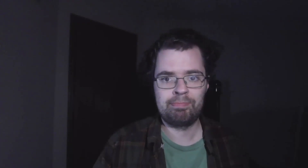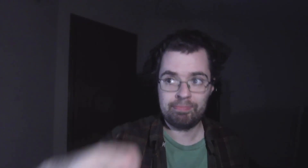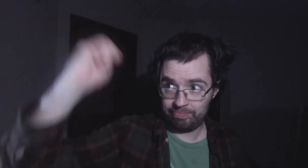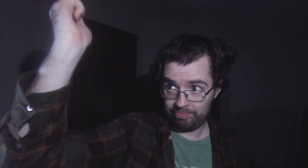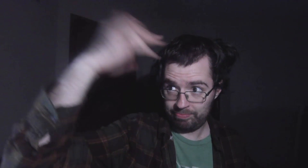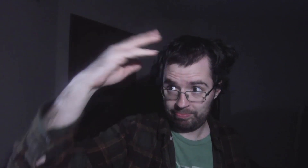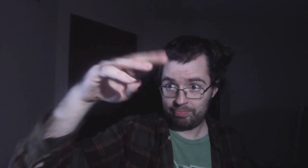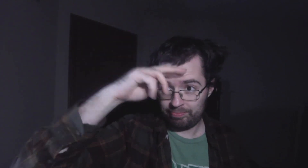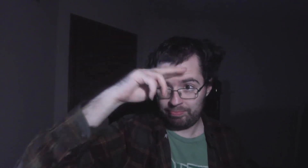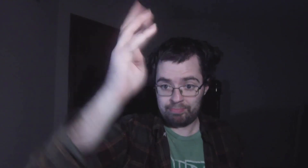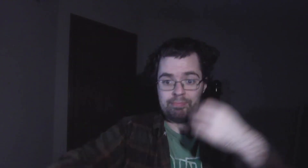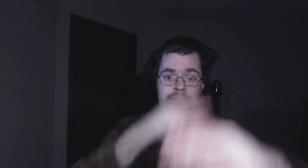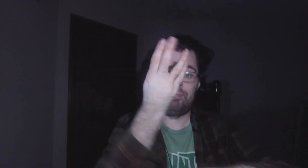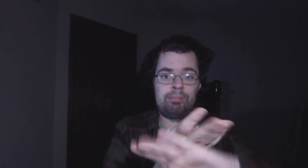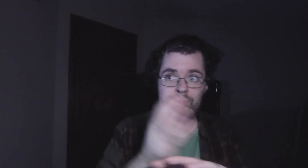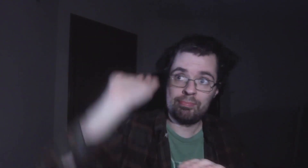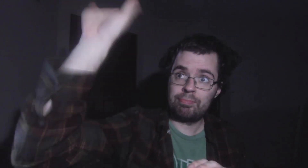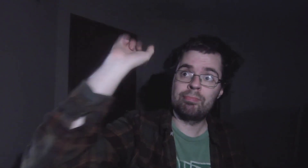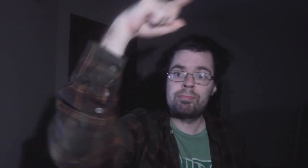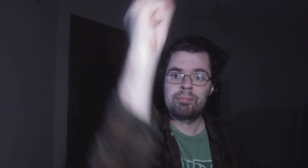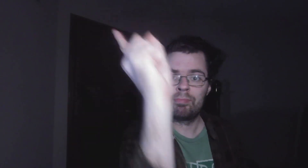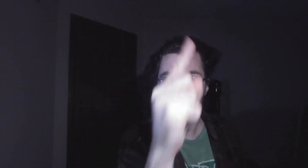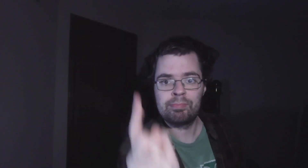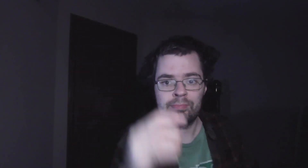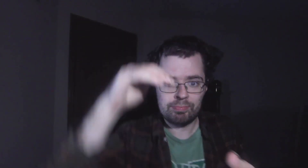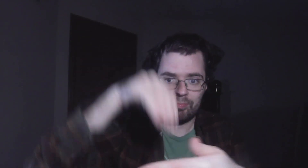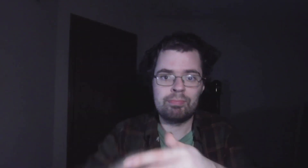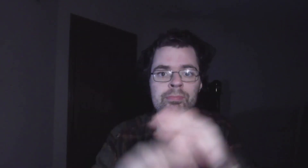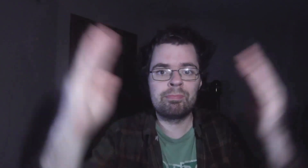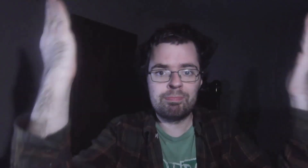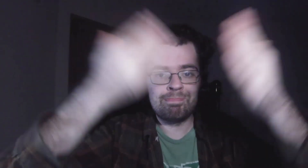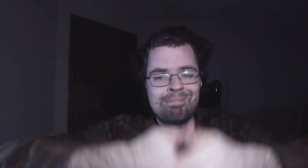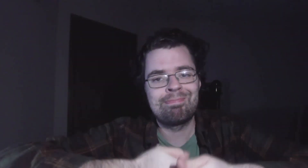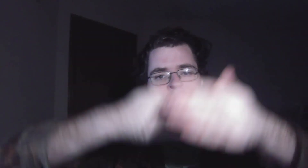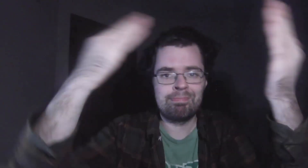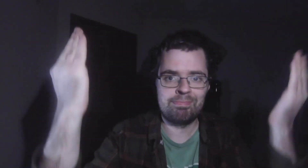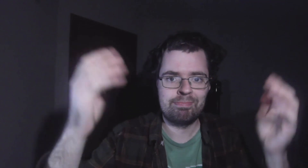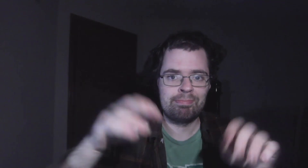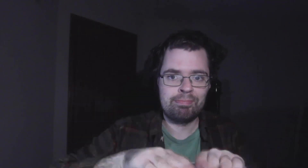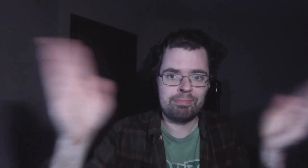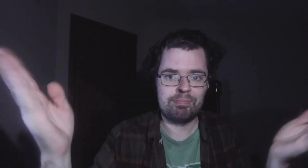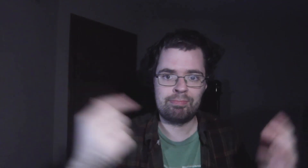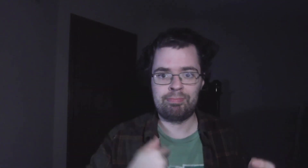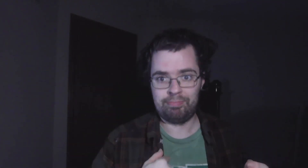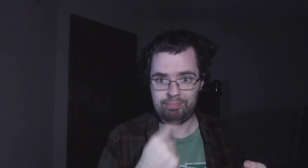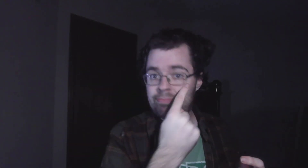Light of the world, you step down into darkness. Open my eyes,